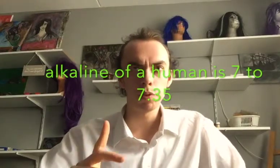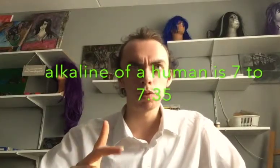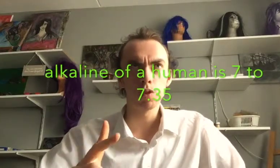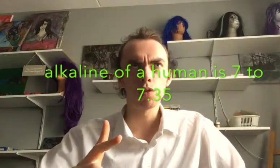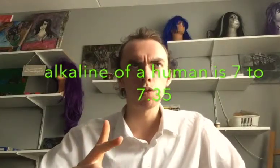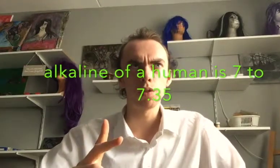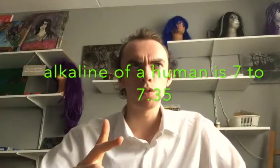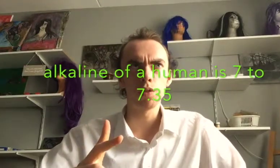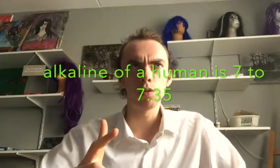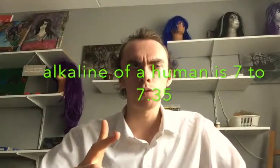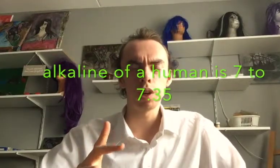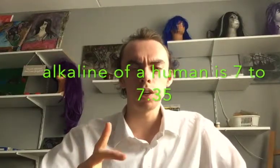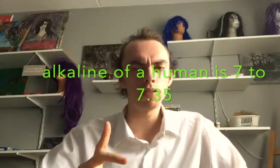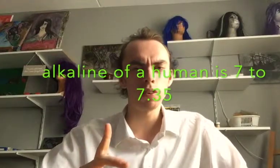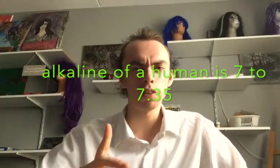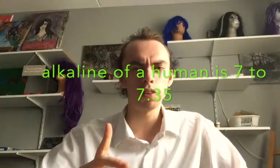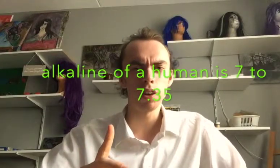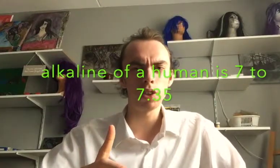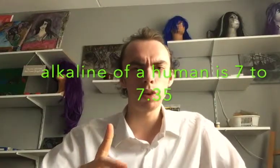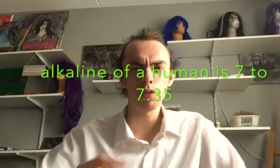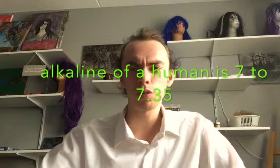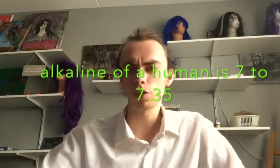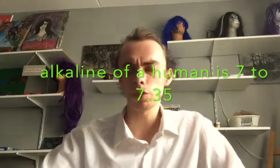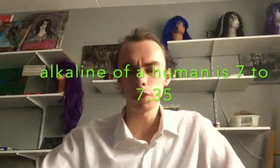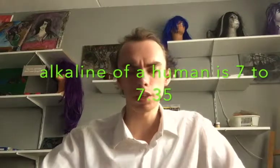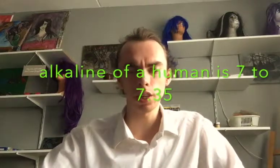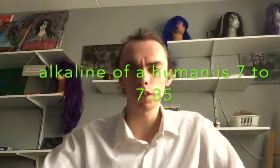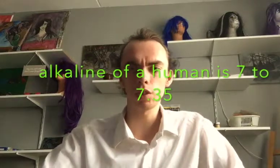.5, 12, something like that.